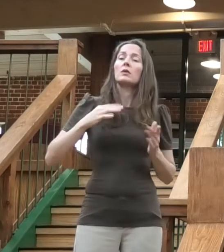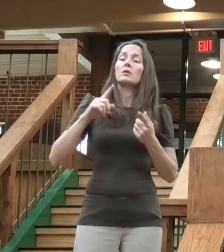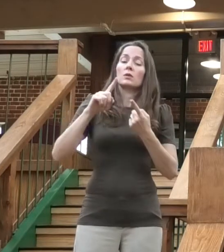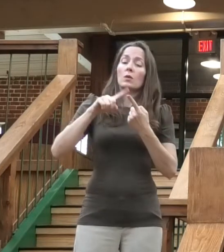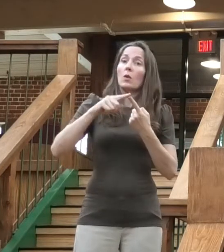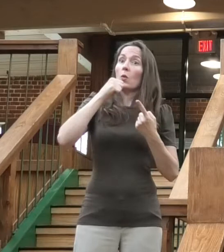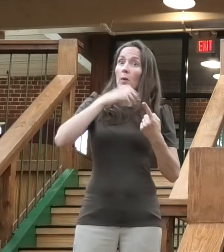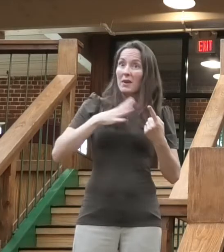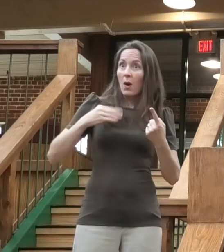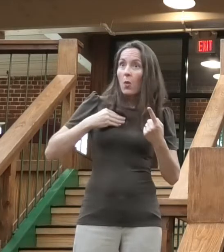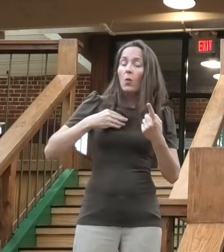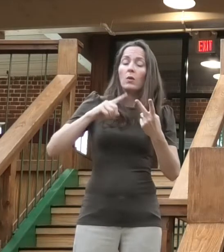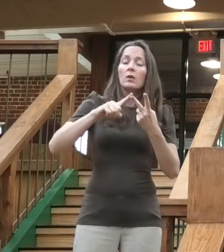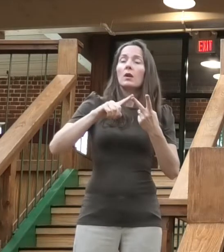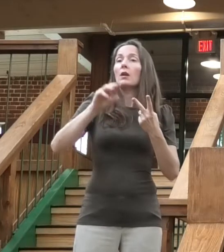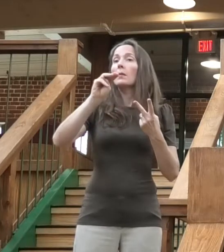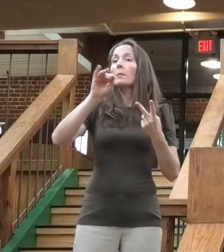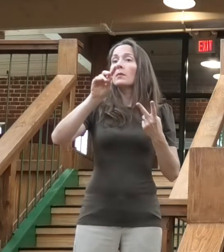businesses.